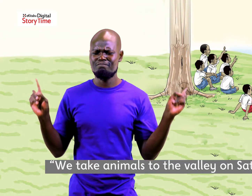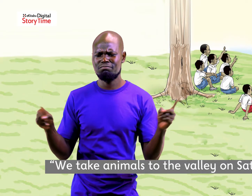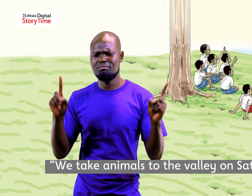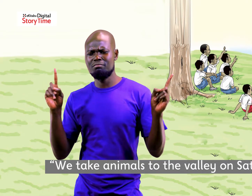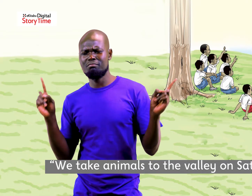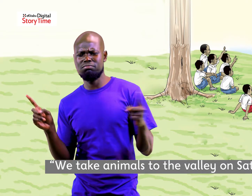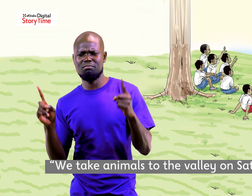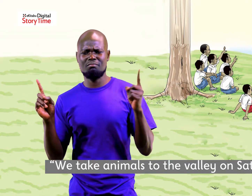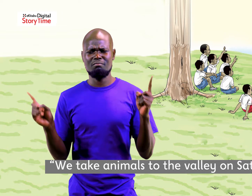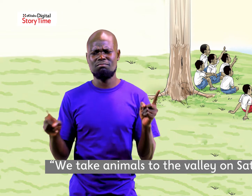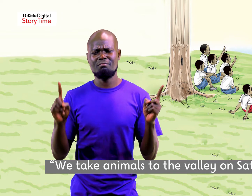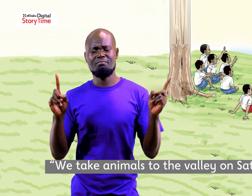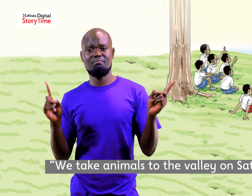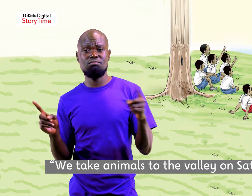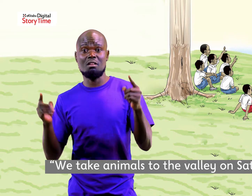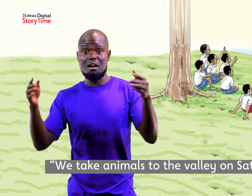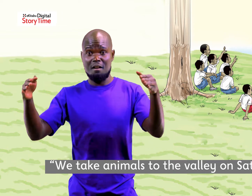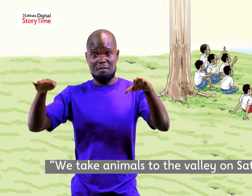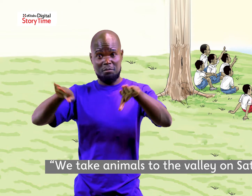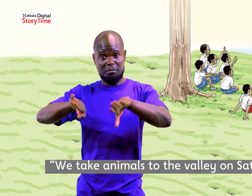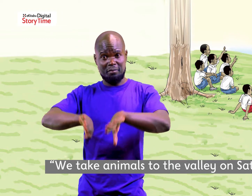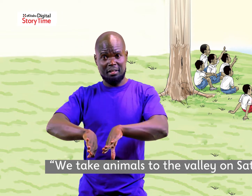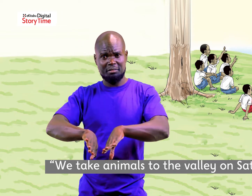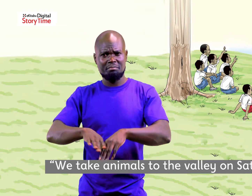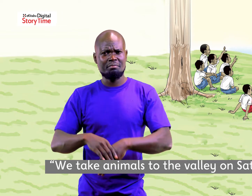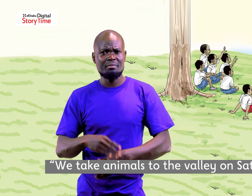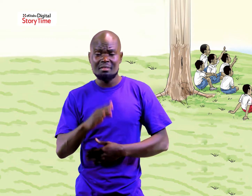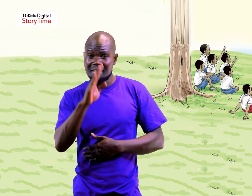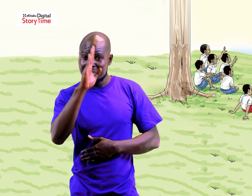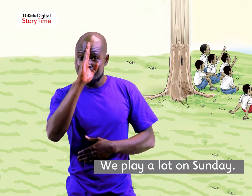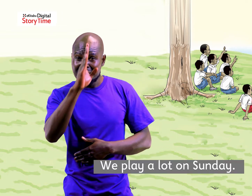we take animals to the valley on saturday